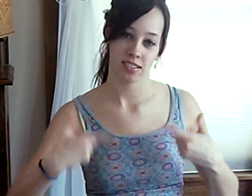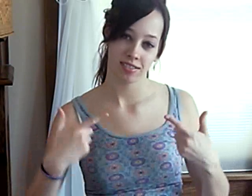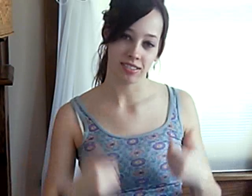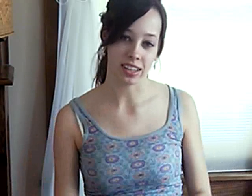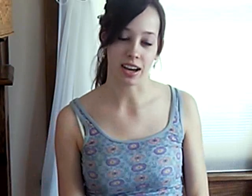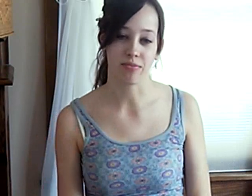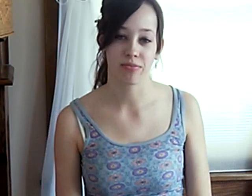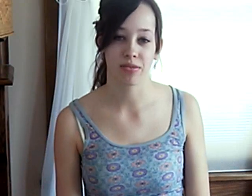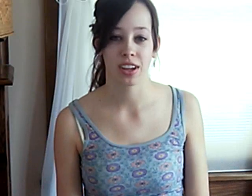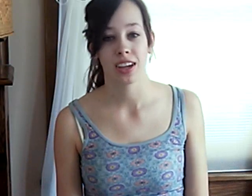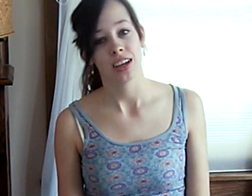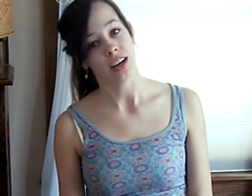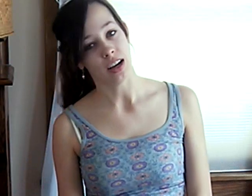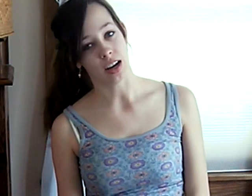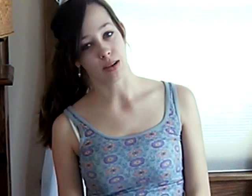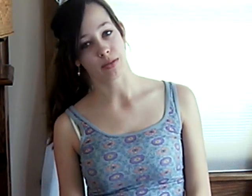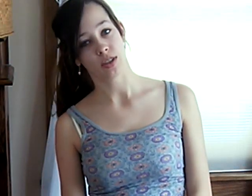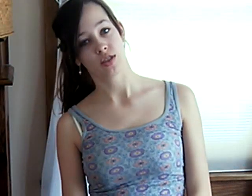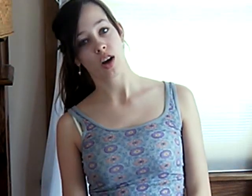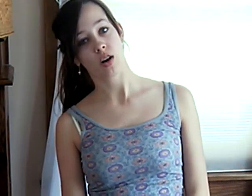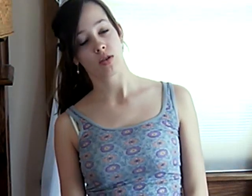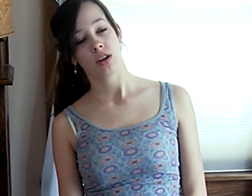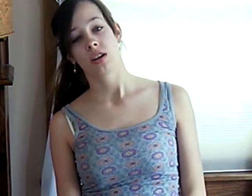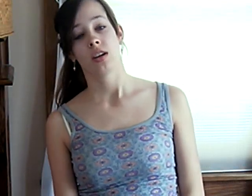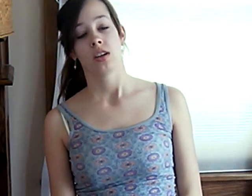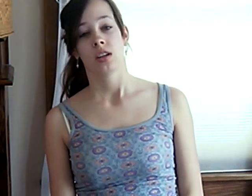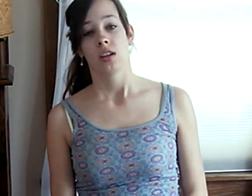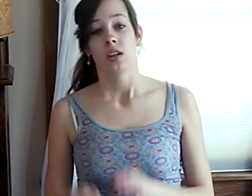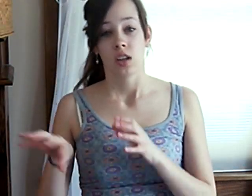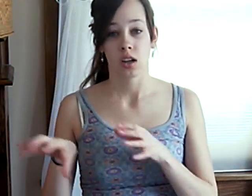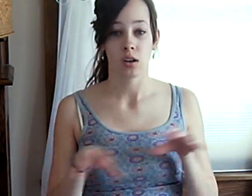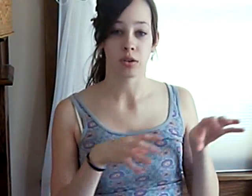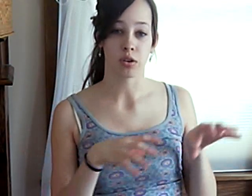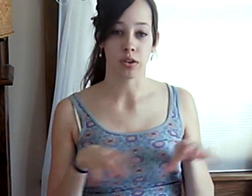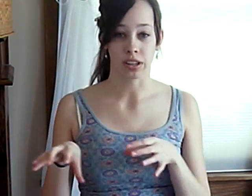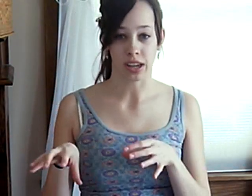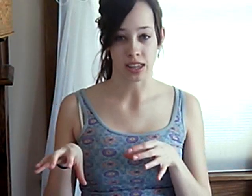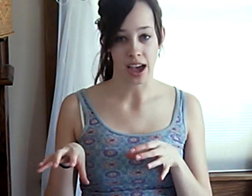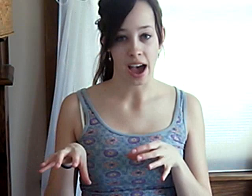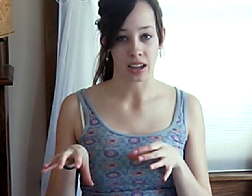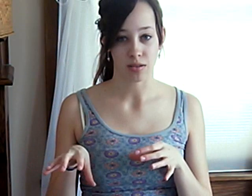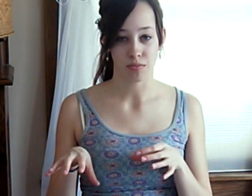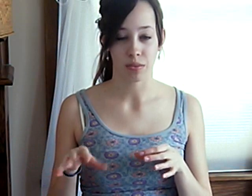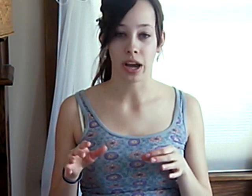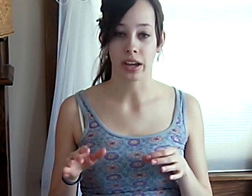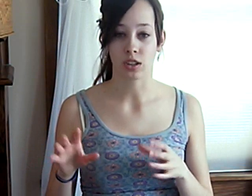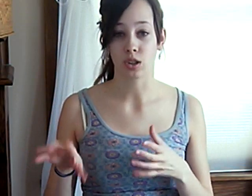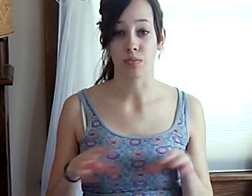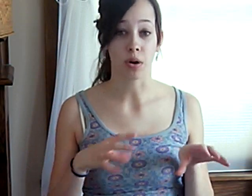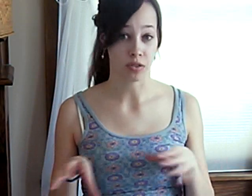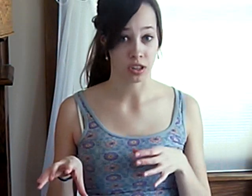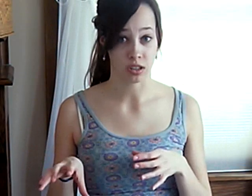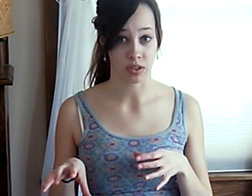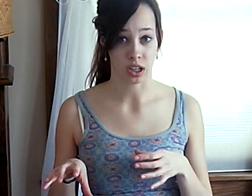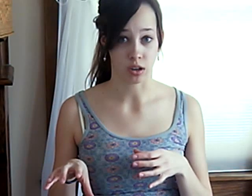Yeah. Um, so, we're going like that. But I do both in this video.